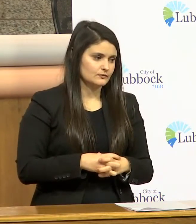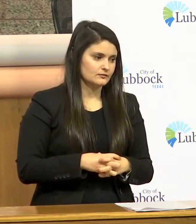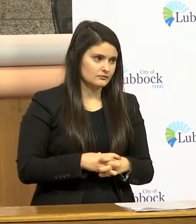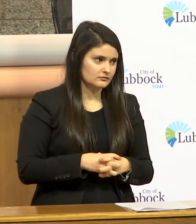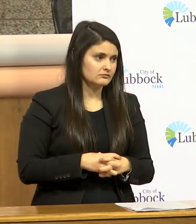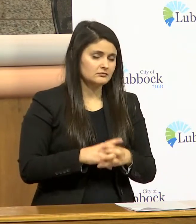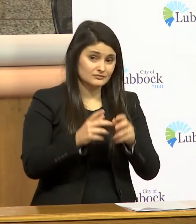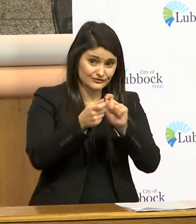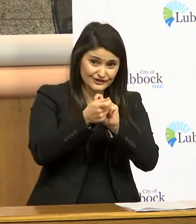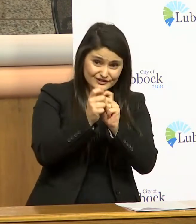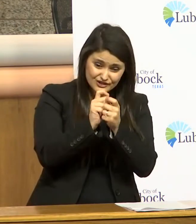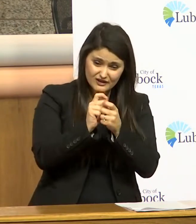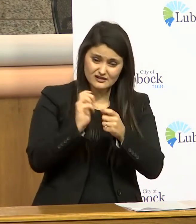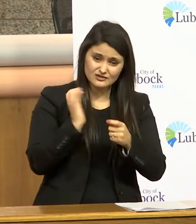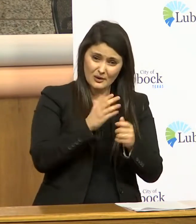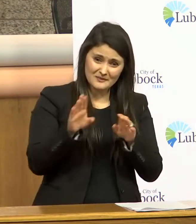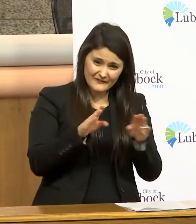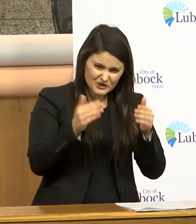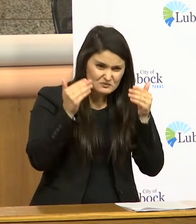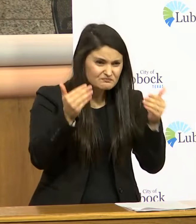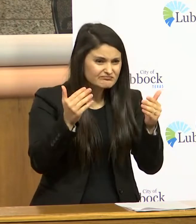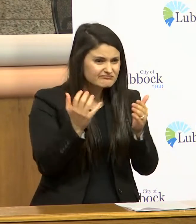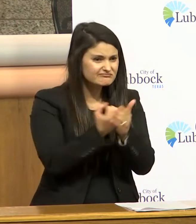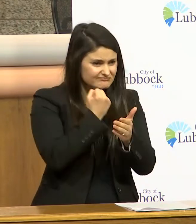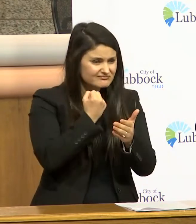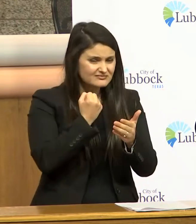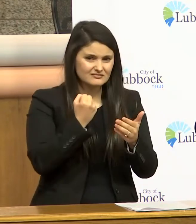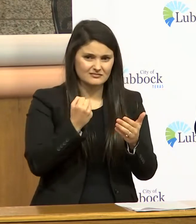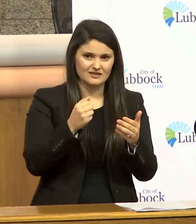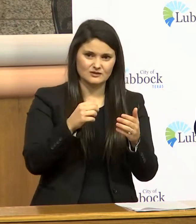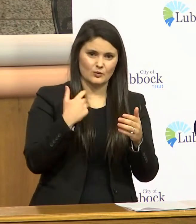let's change our behavior and get out of this sooner